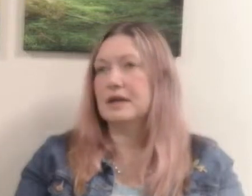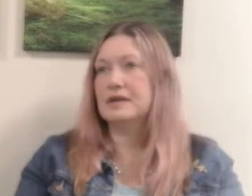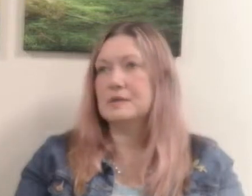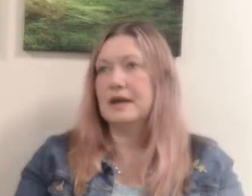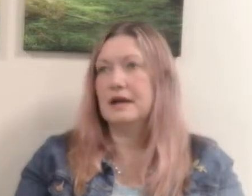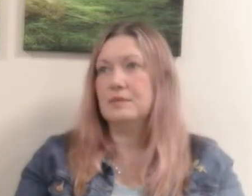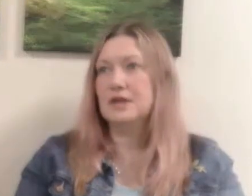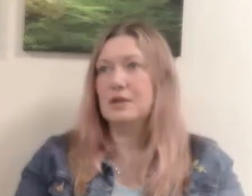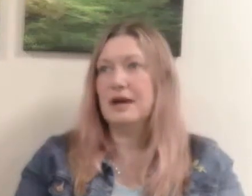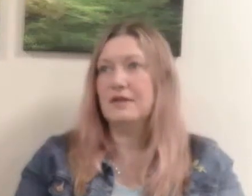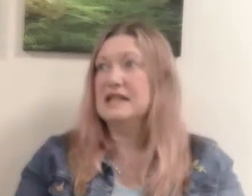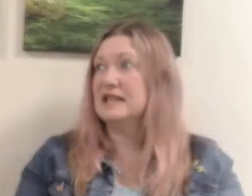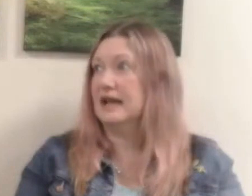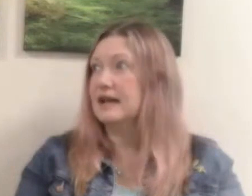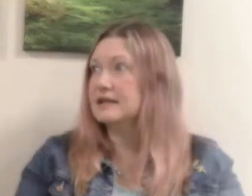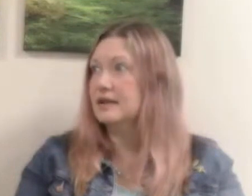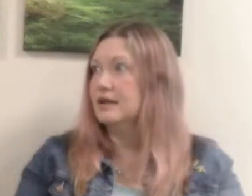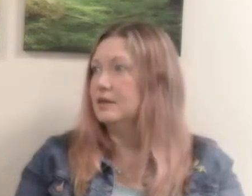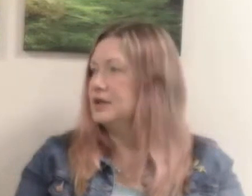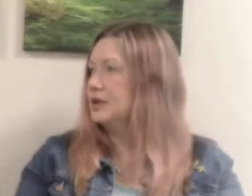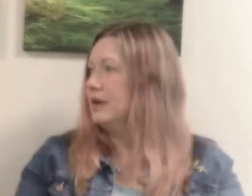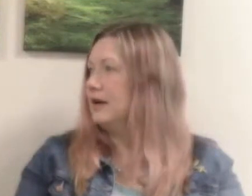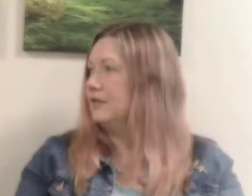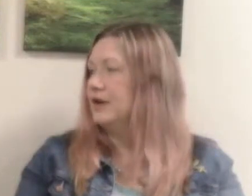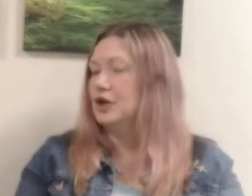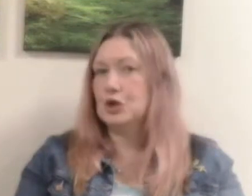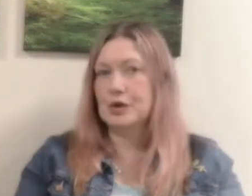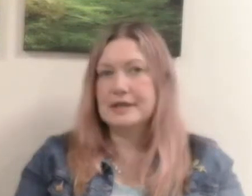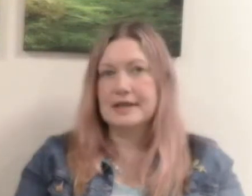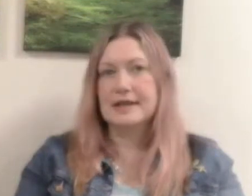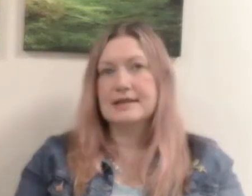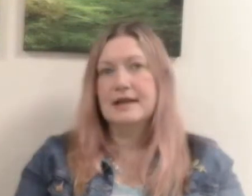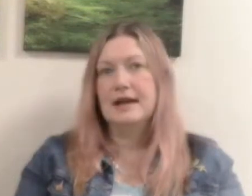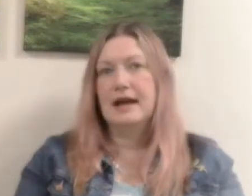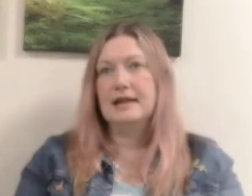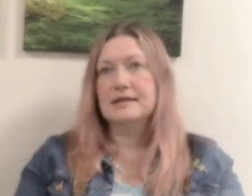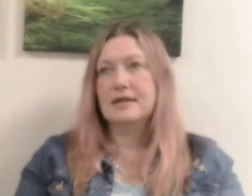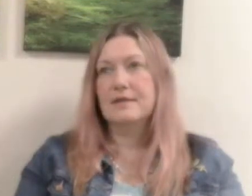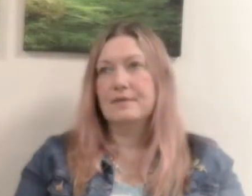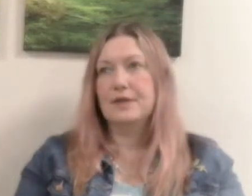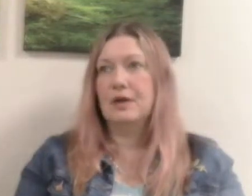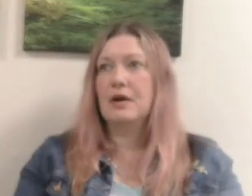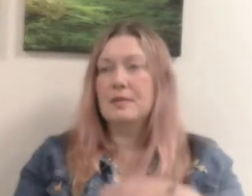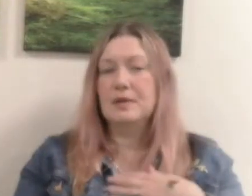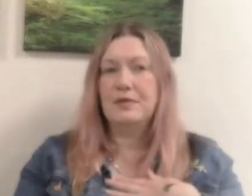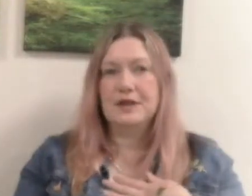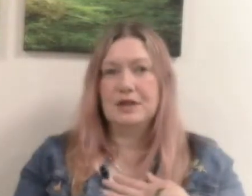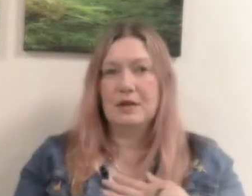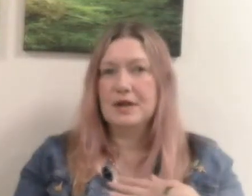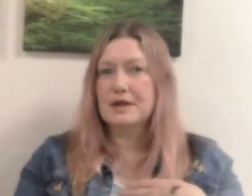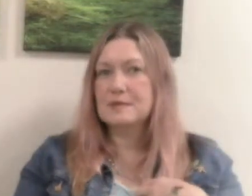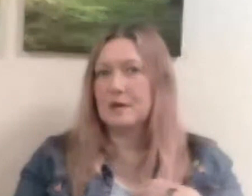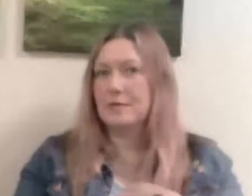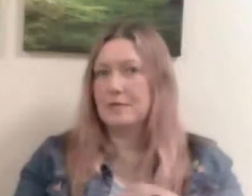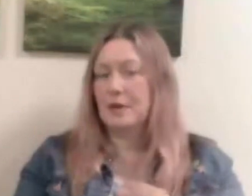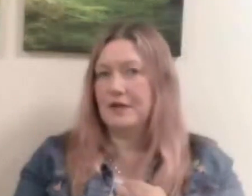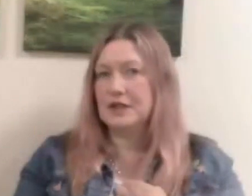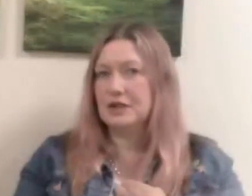because we we do have intellect yeah we do have choices yeah and um you know i'm in a profession i'm a nurse by profession